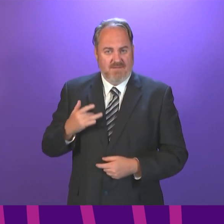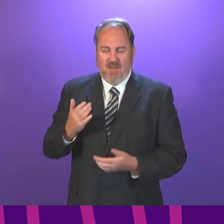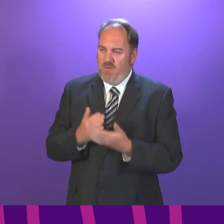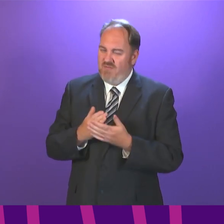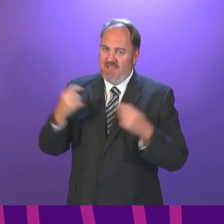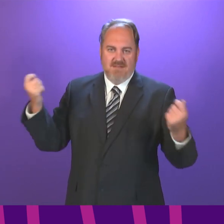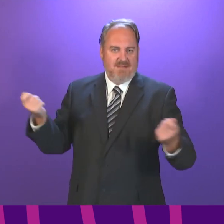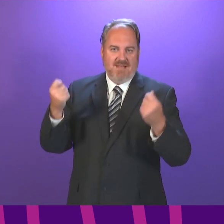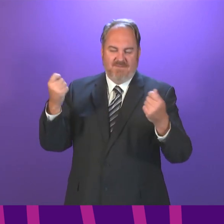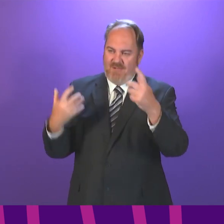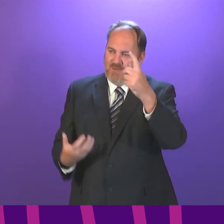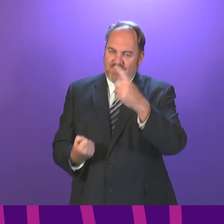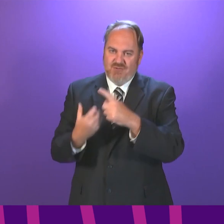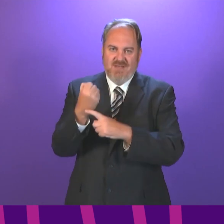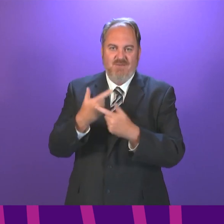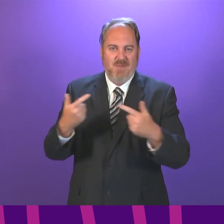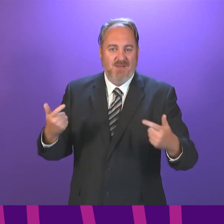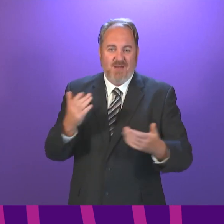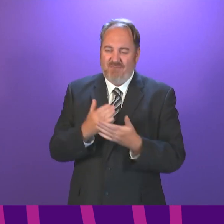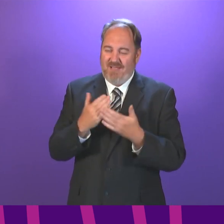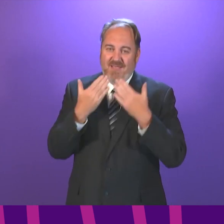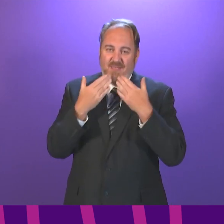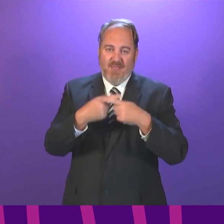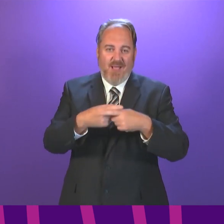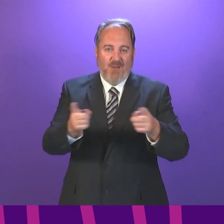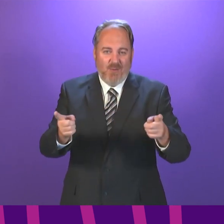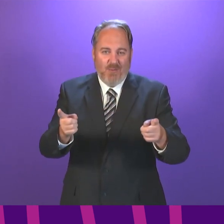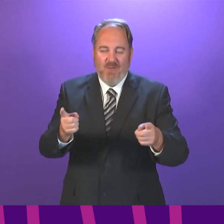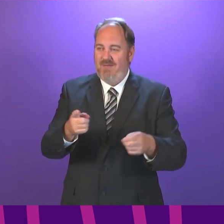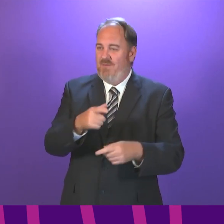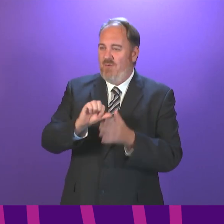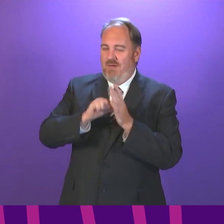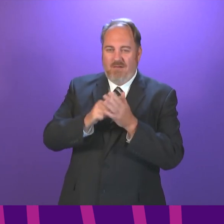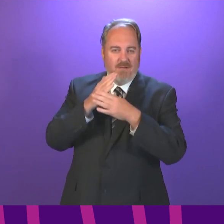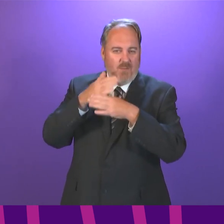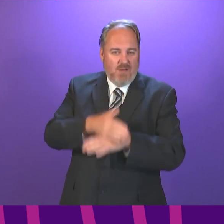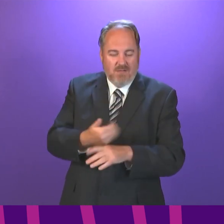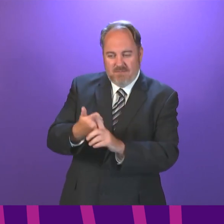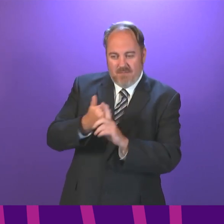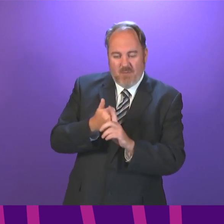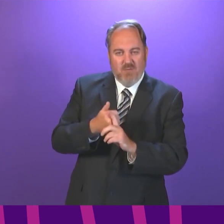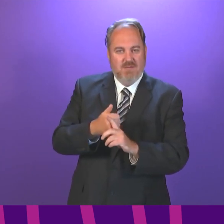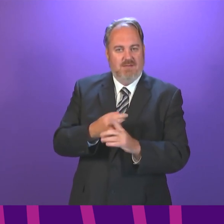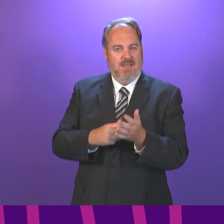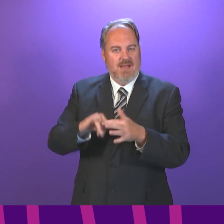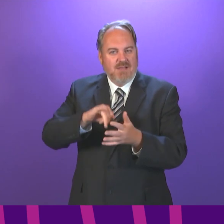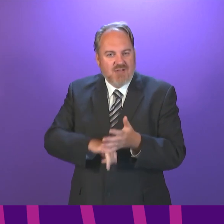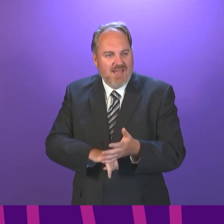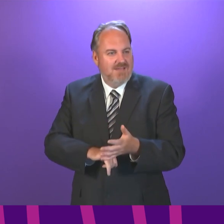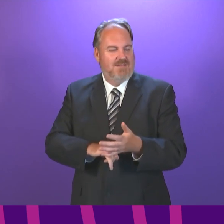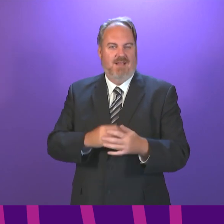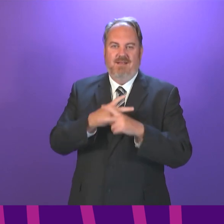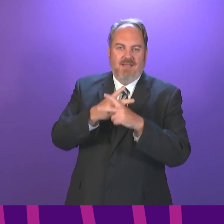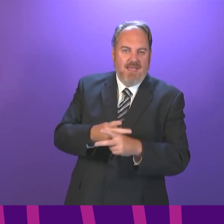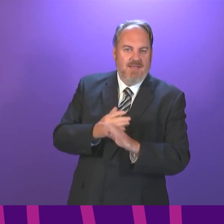I am very grateful to everyone who has, and continues, to help deliver it. The training officer, is